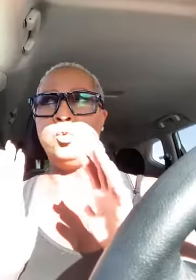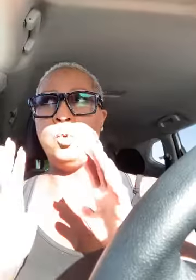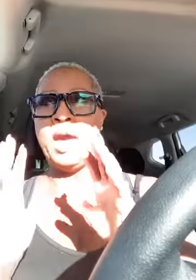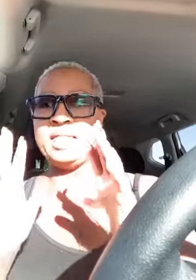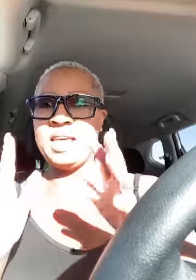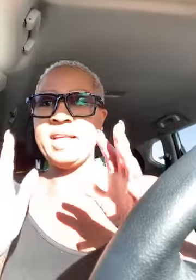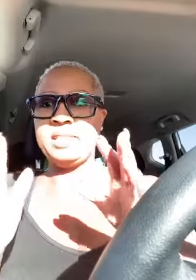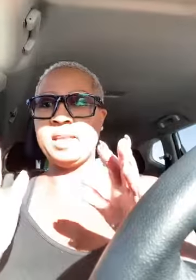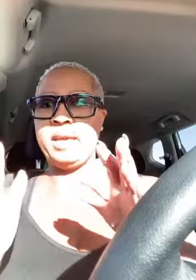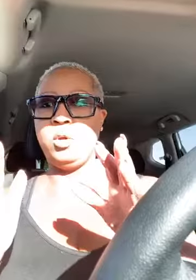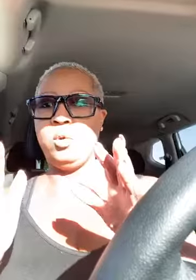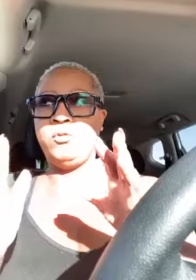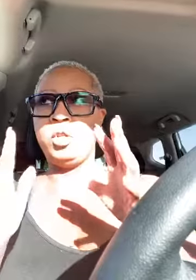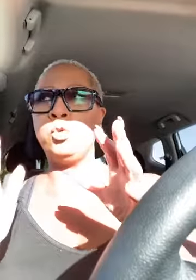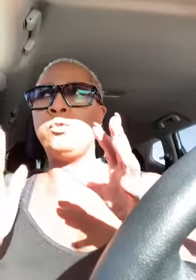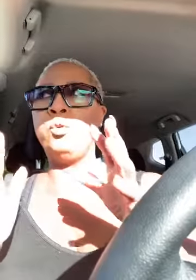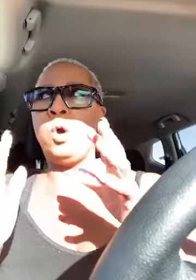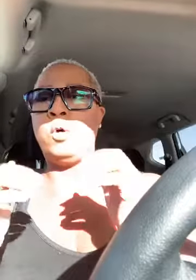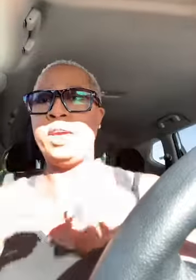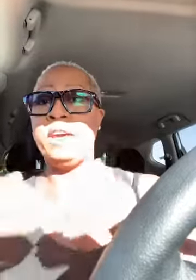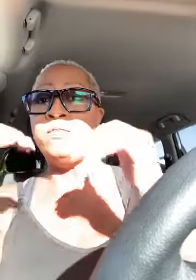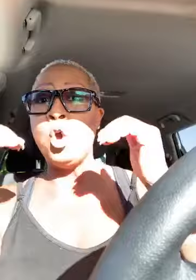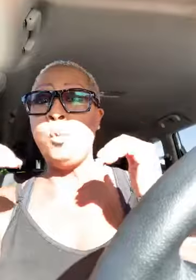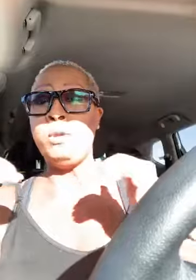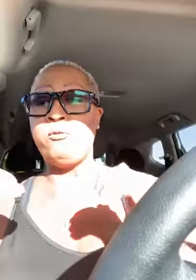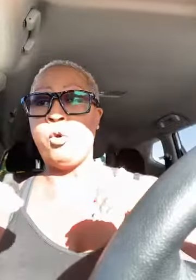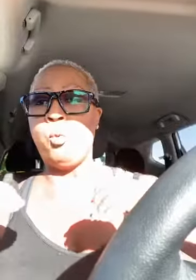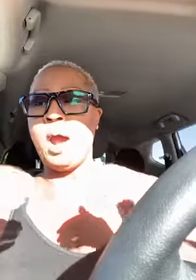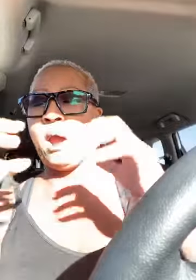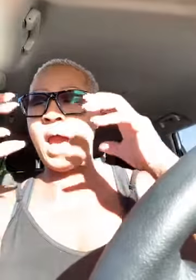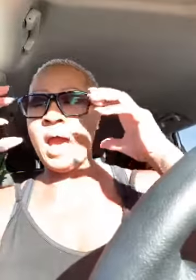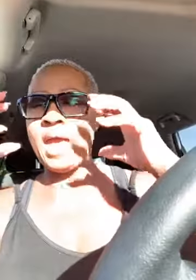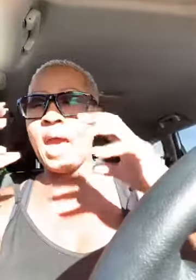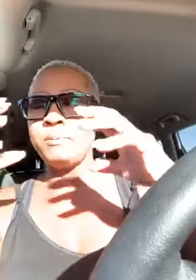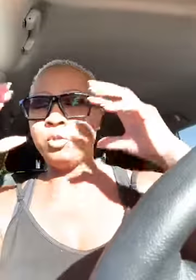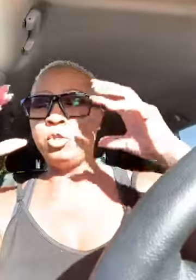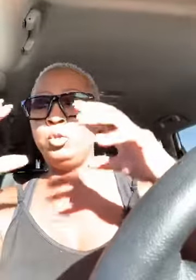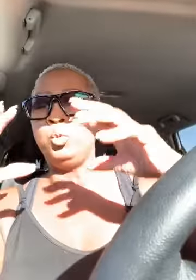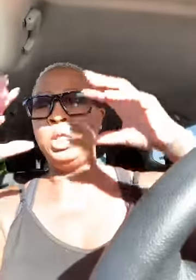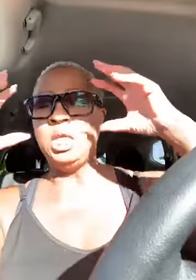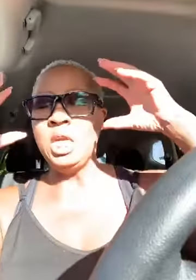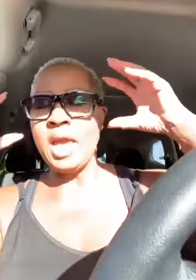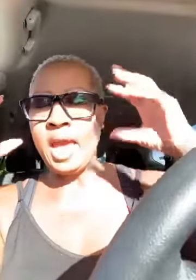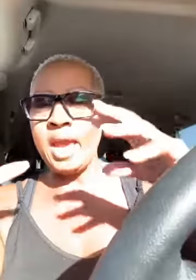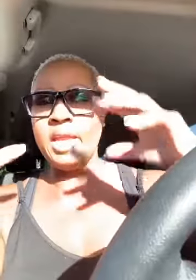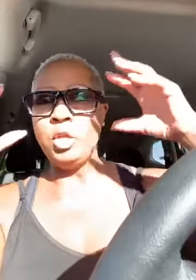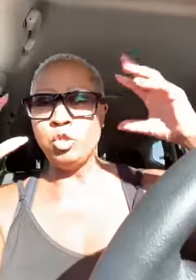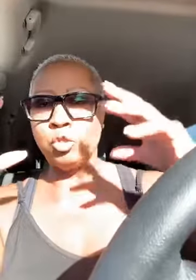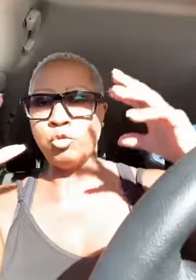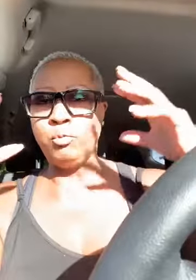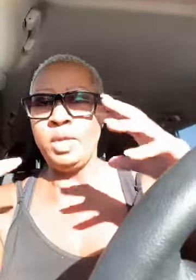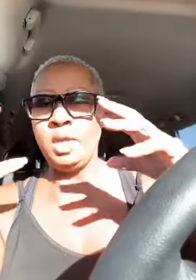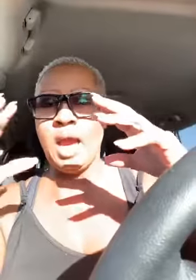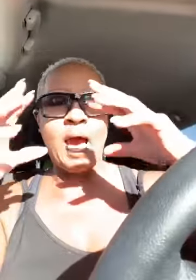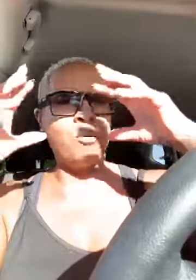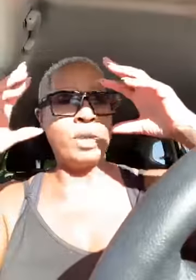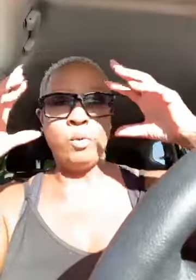at that cycle for those of you all that have known me for a while i absolutely hated social media i don't care what